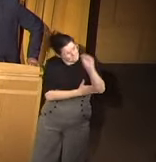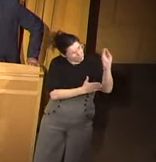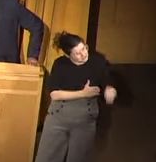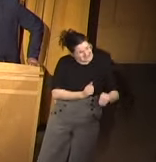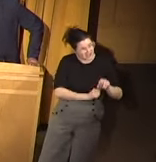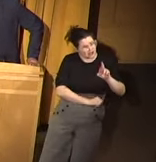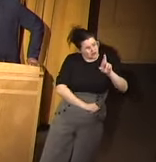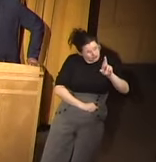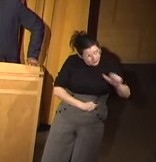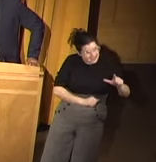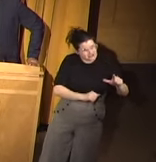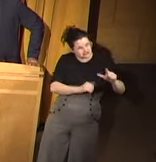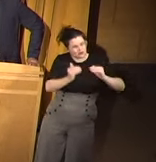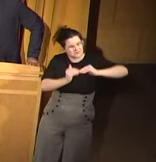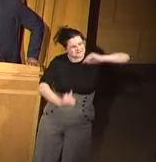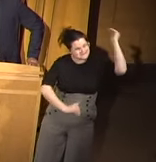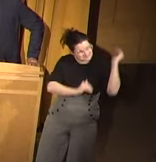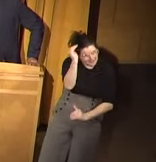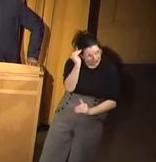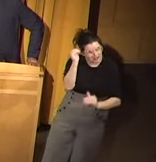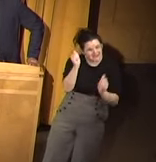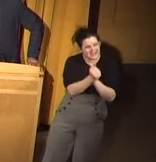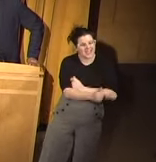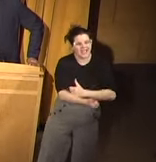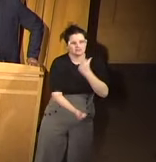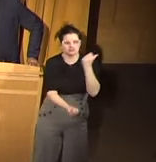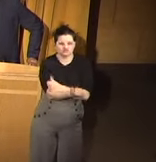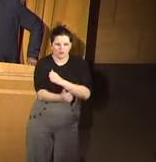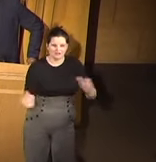racial disparities in drug arrest.